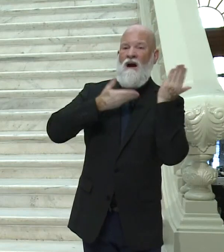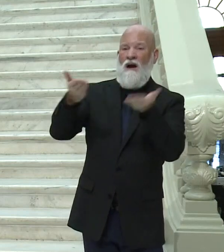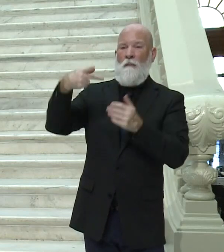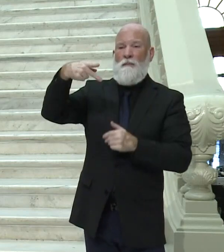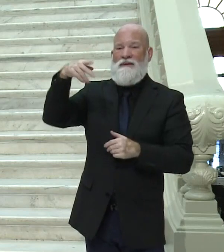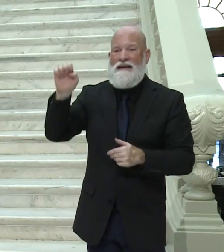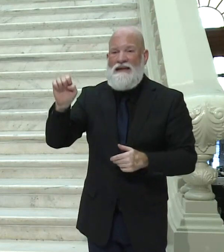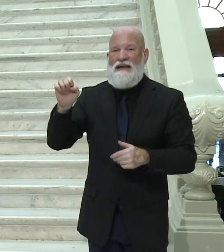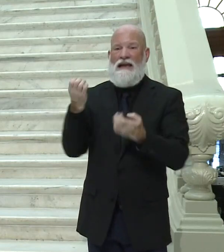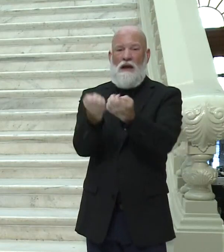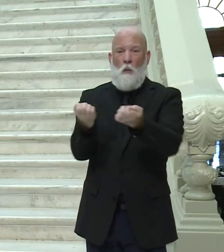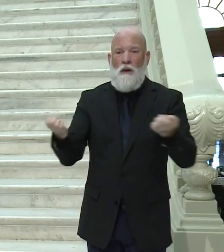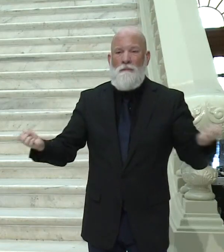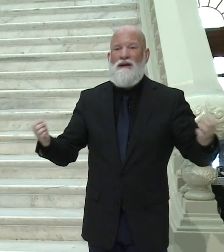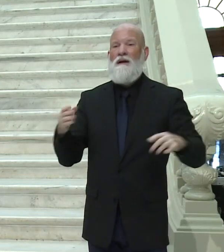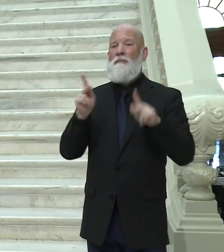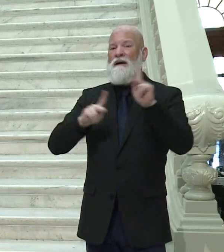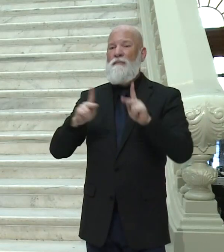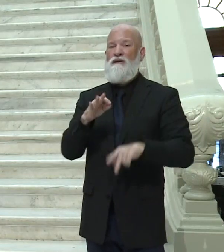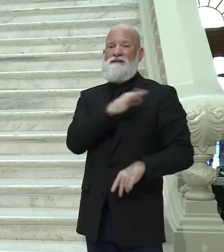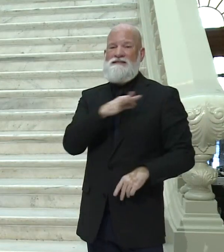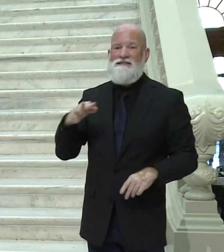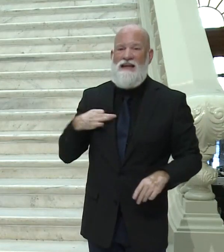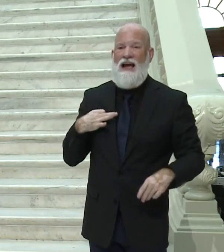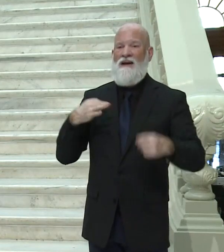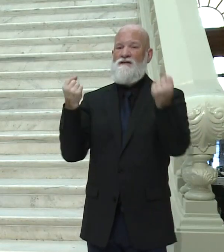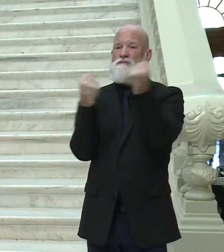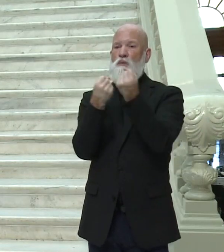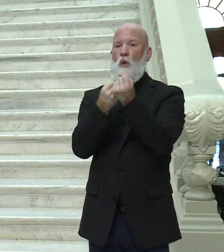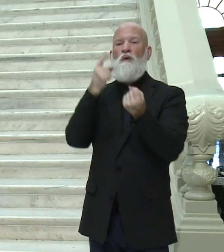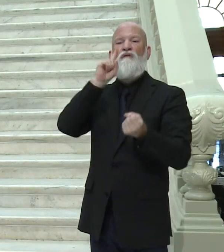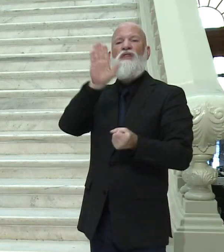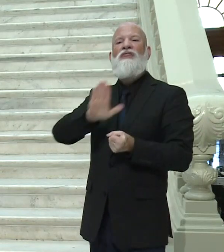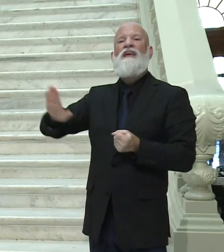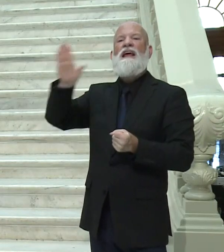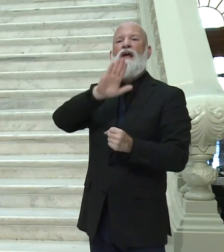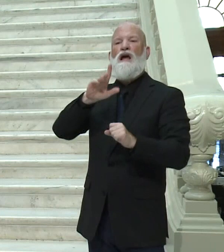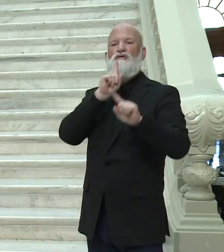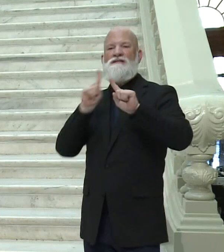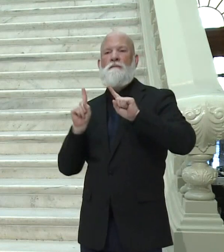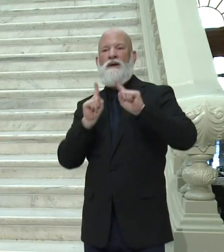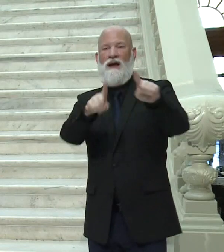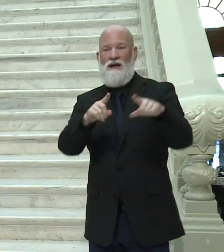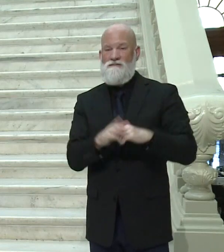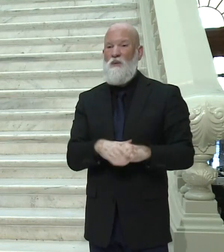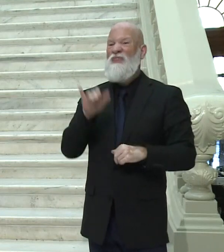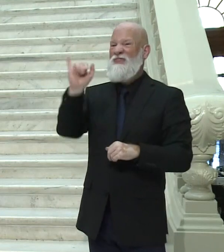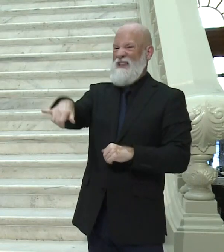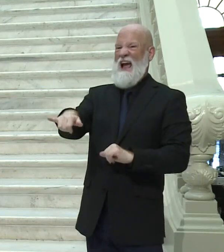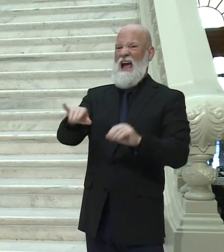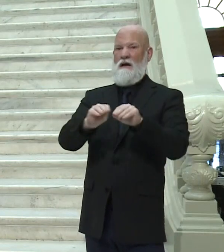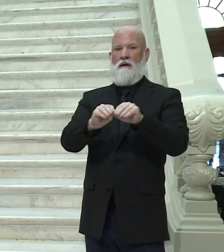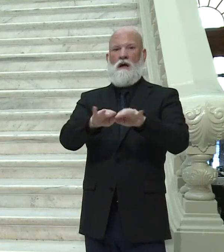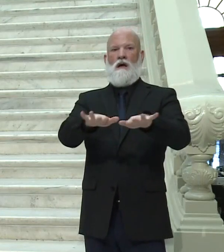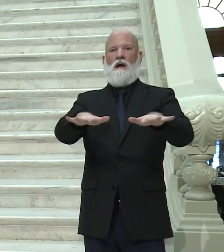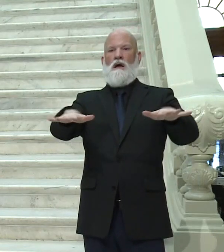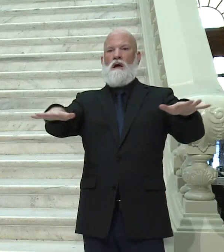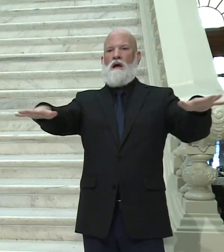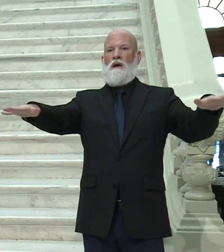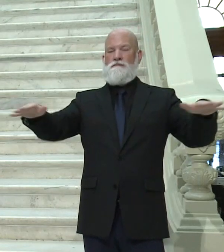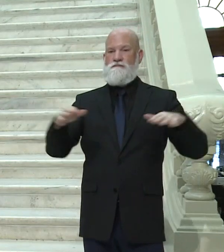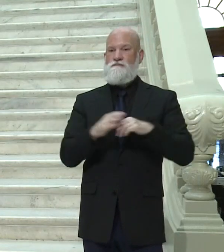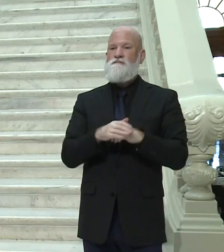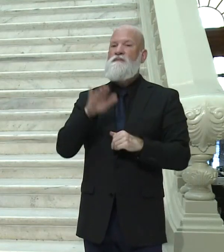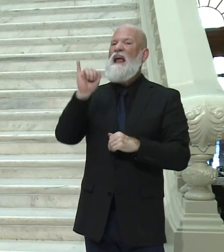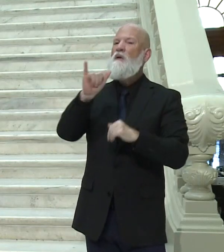as well as Dr. Toomey about that response. But they were, they were as bad a hotspot as anywhere in the country. When you look at the numbers, as bad as New